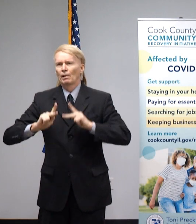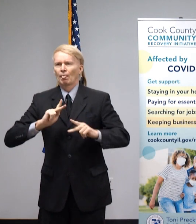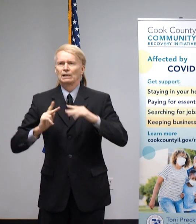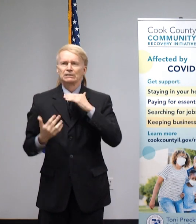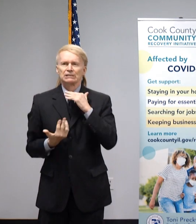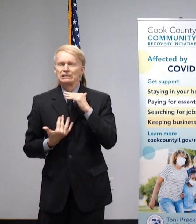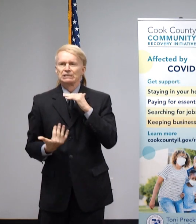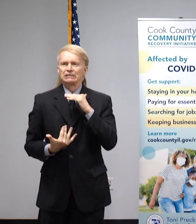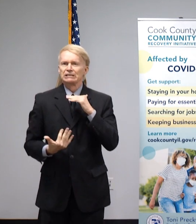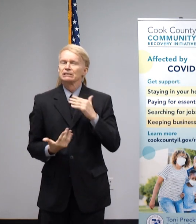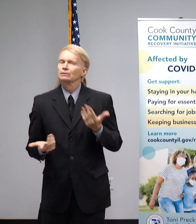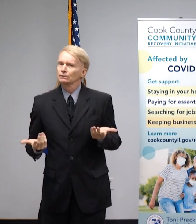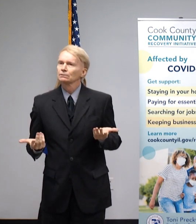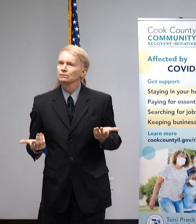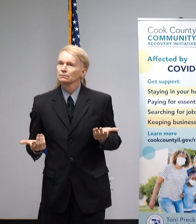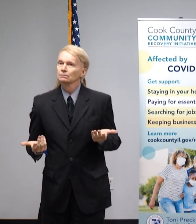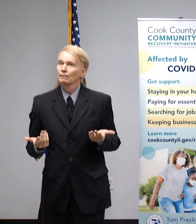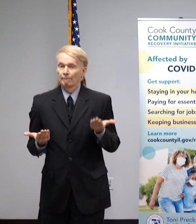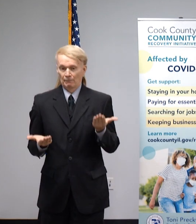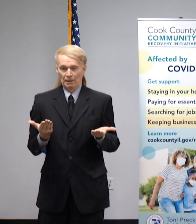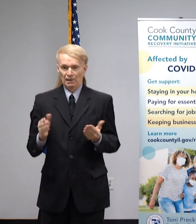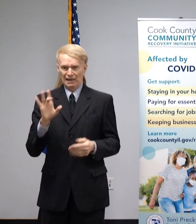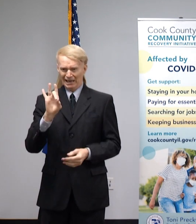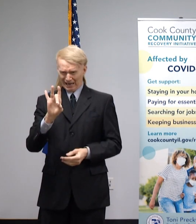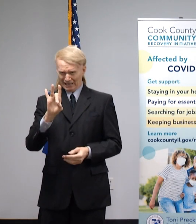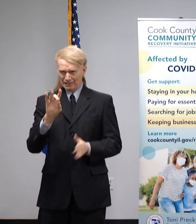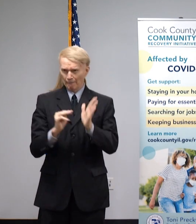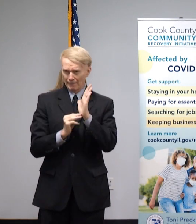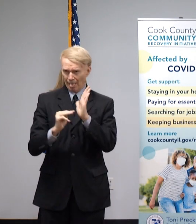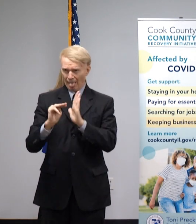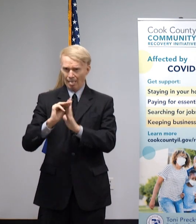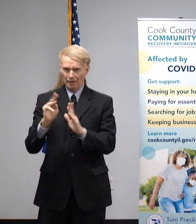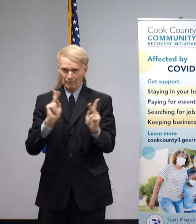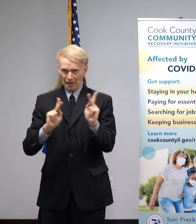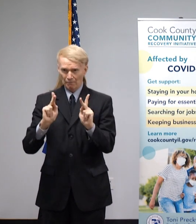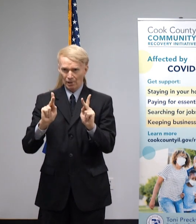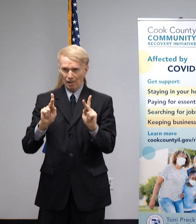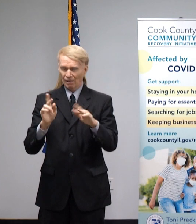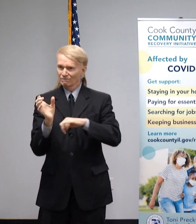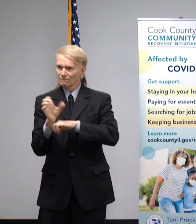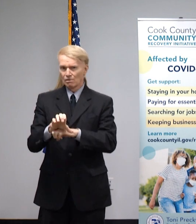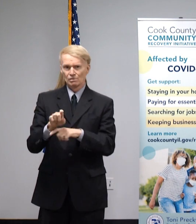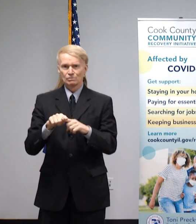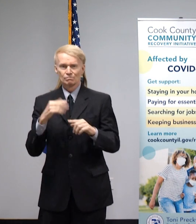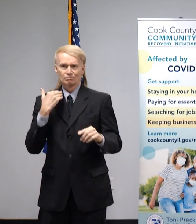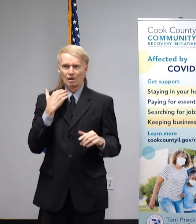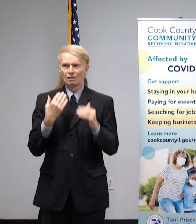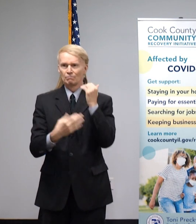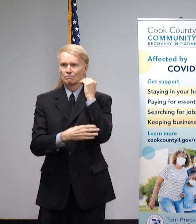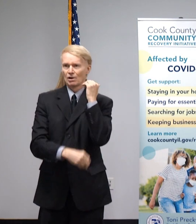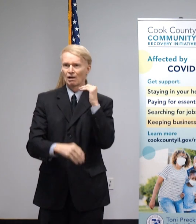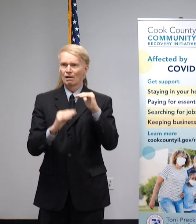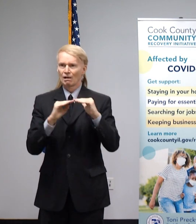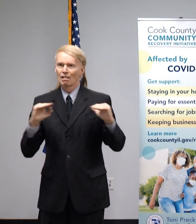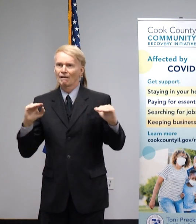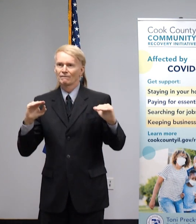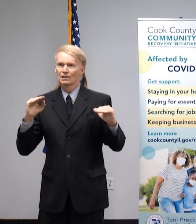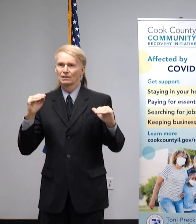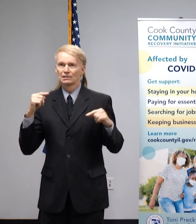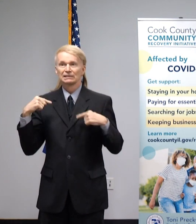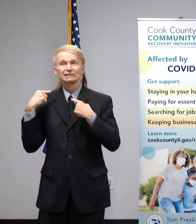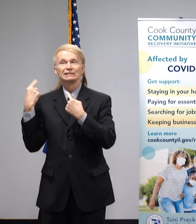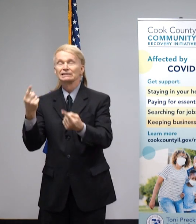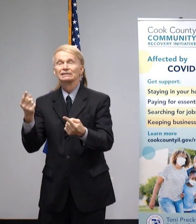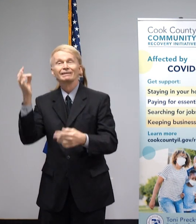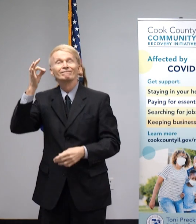By some estimates, up to 8 million people, 8 million people have been pushed into poverty since May as federal aid has dried